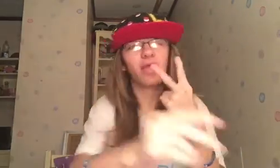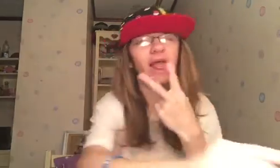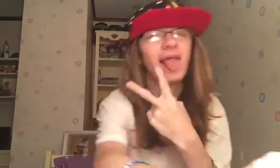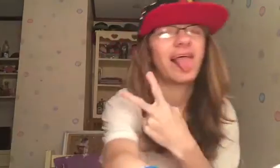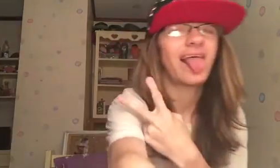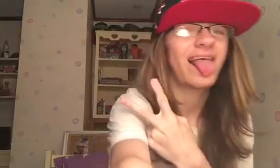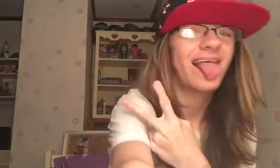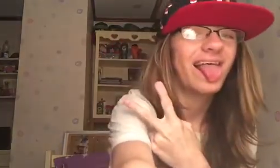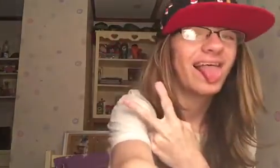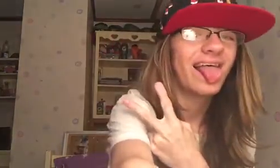Peace.